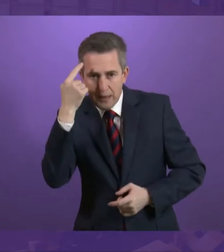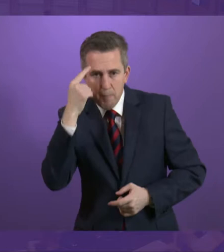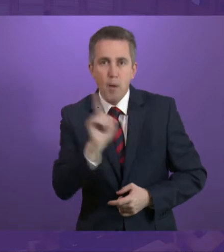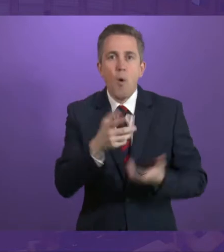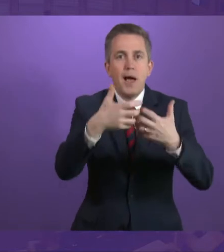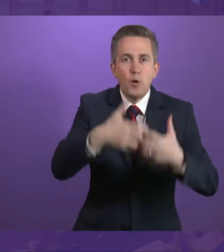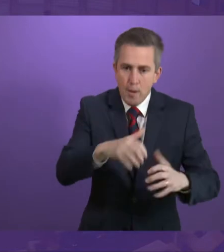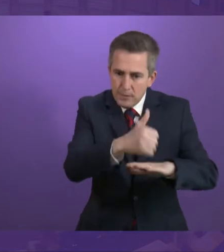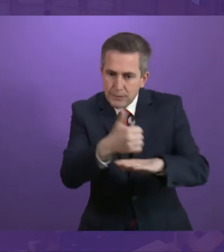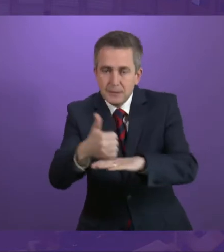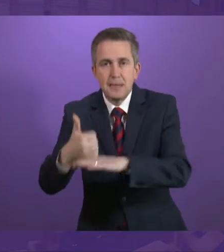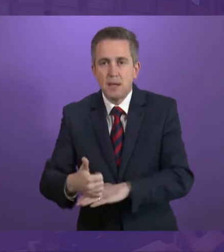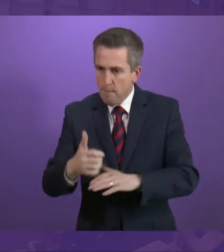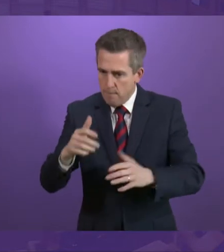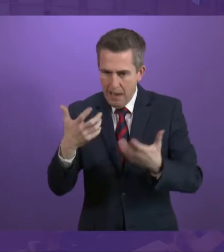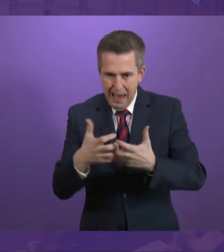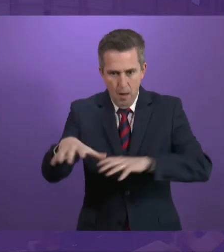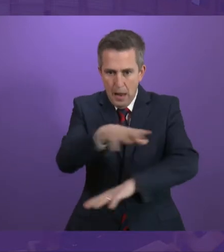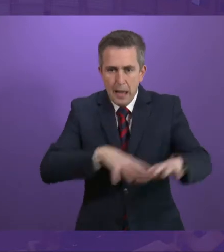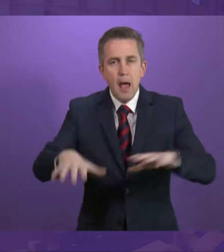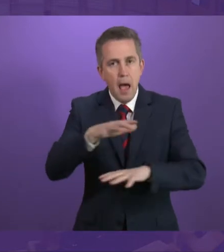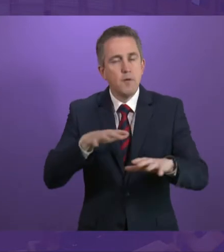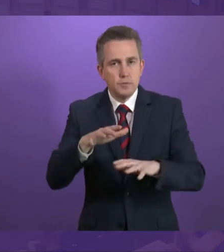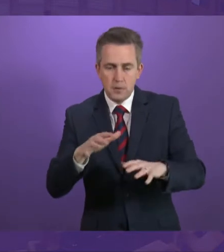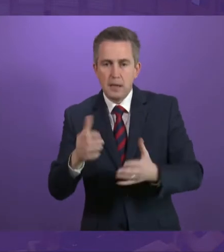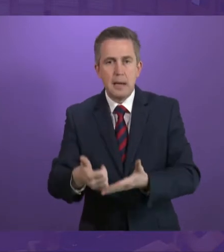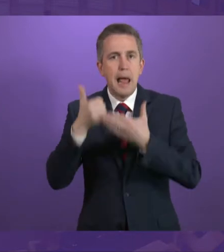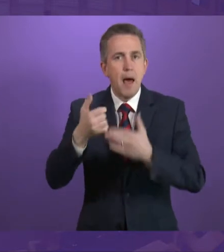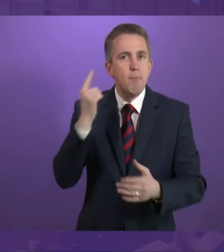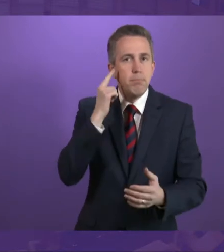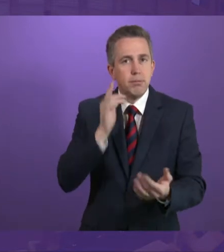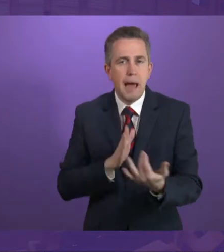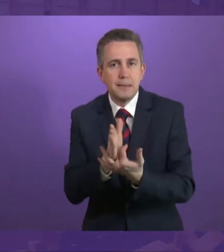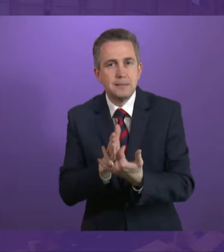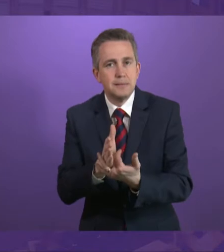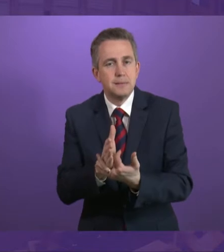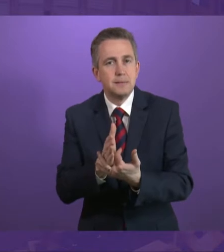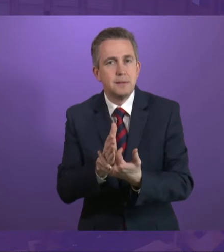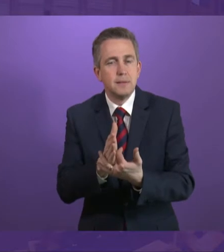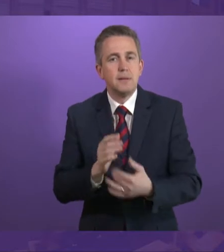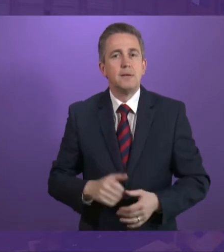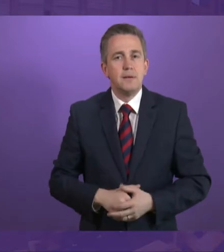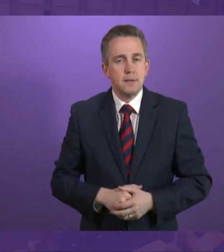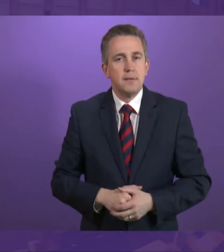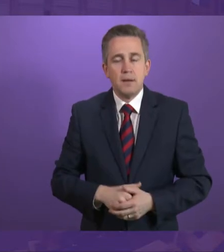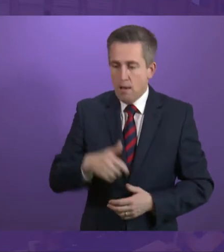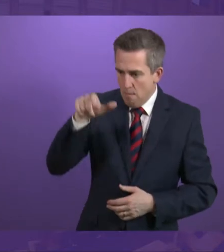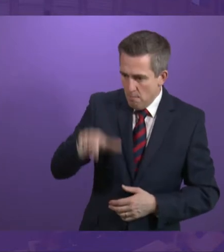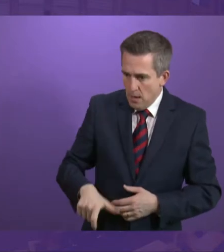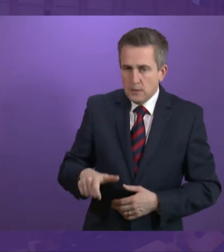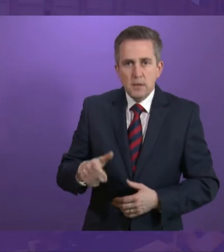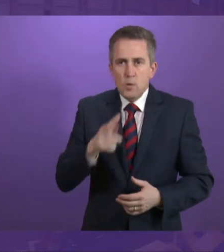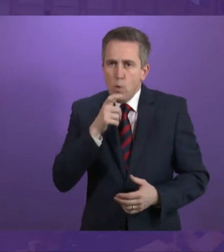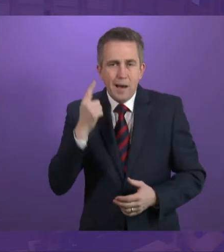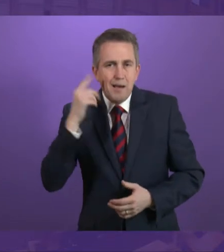and the way that a meeting is run and structured. Poor hearing access can be difficult or impossible for the individual to